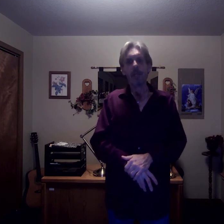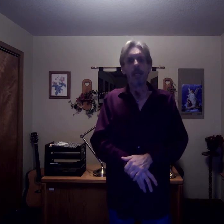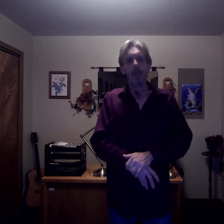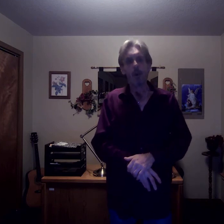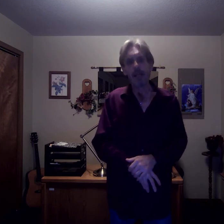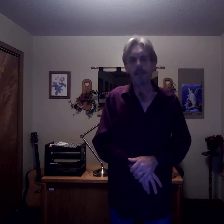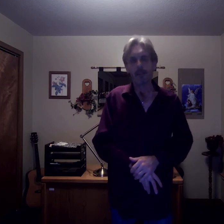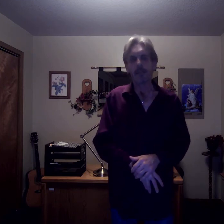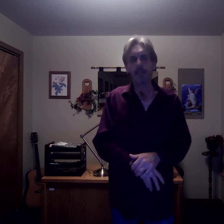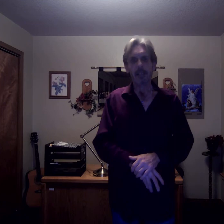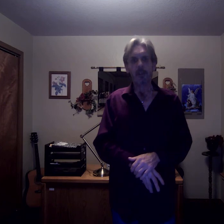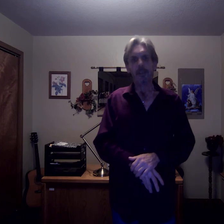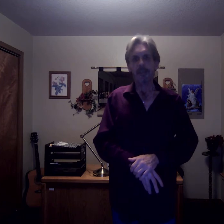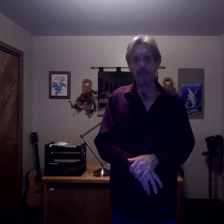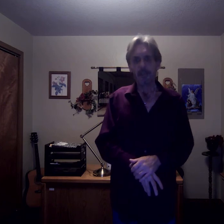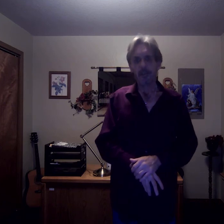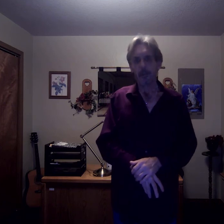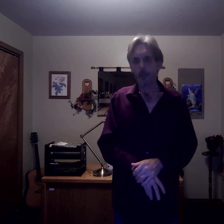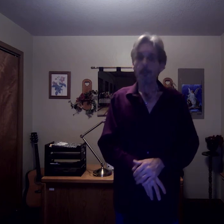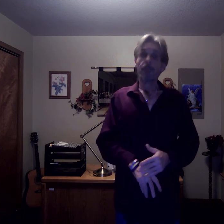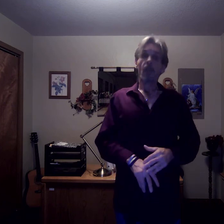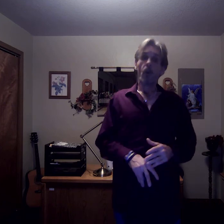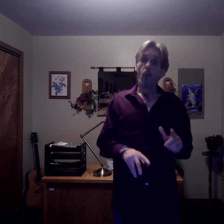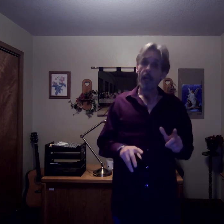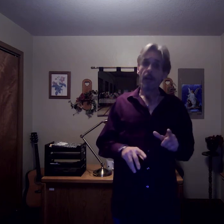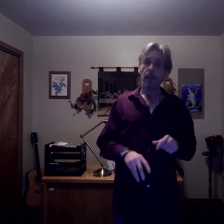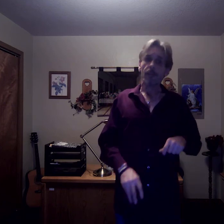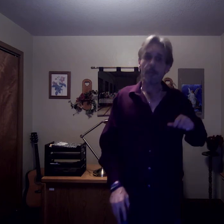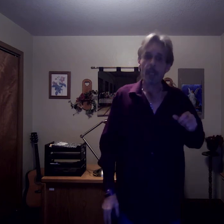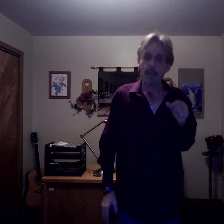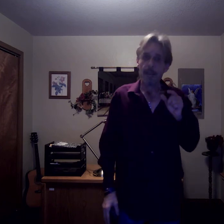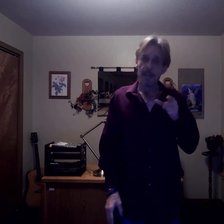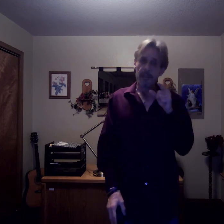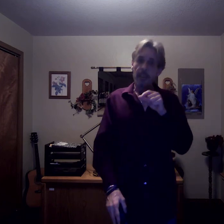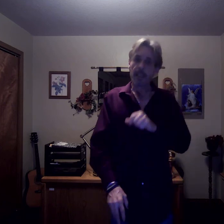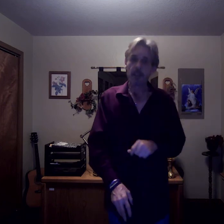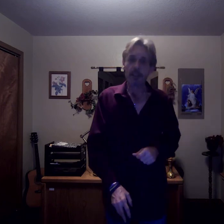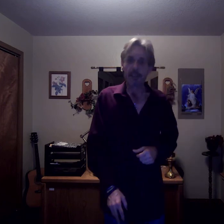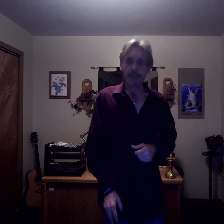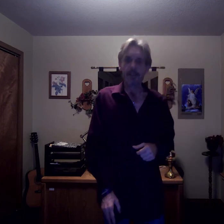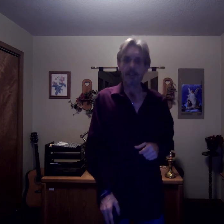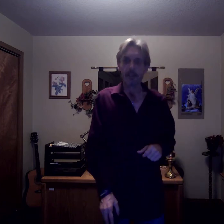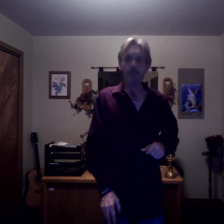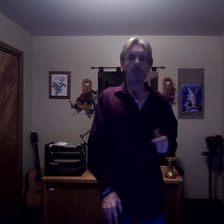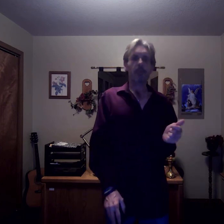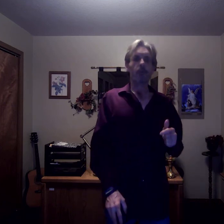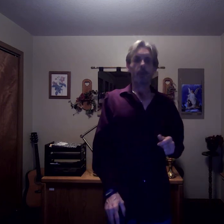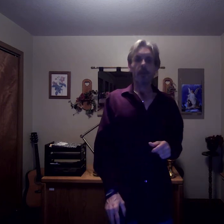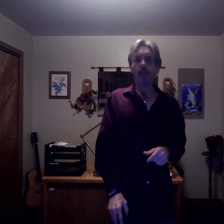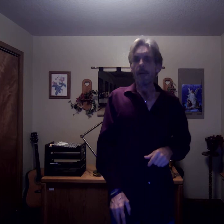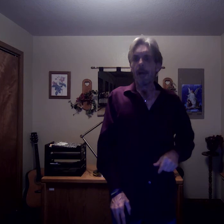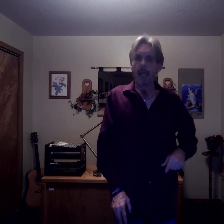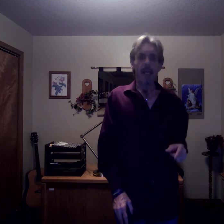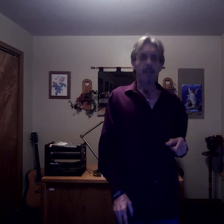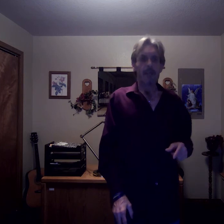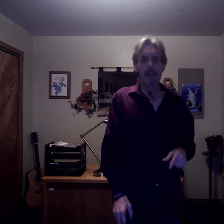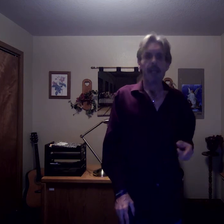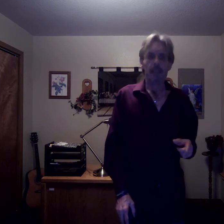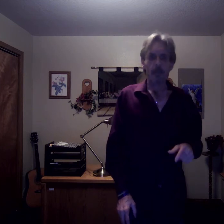And why does this connection exist? Well, this connection exists in the business world and the academic